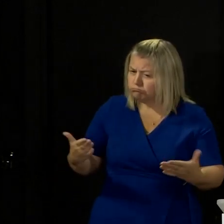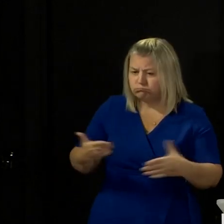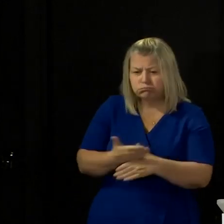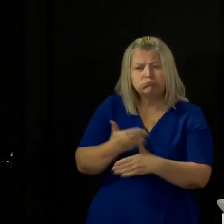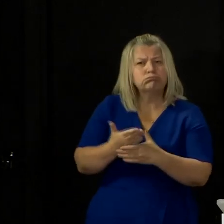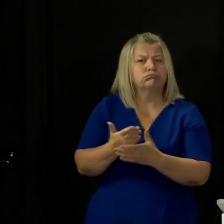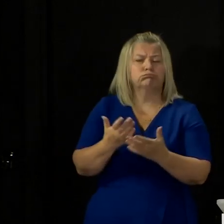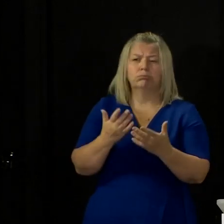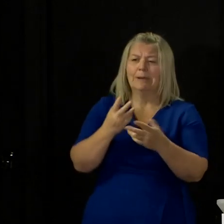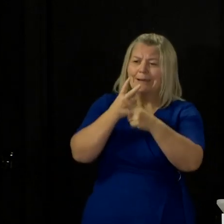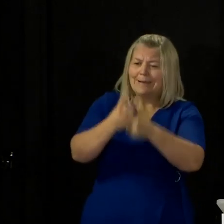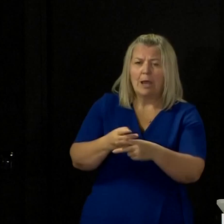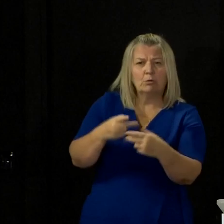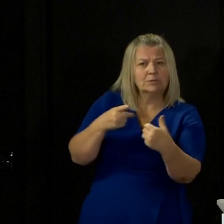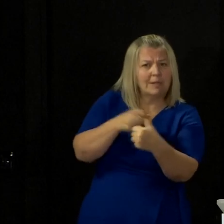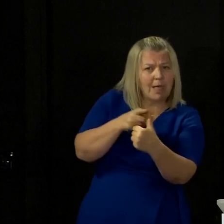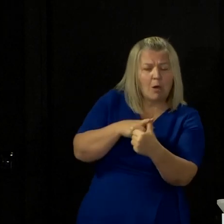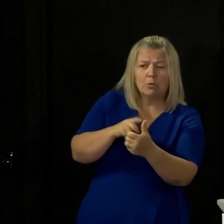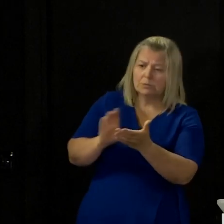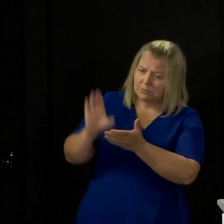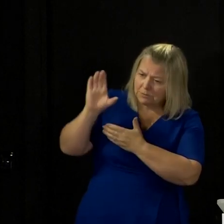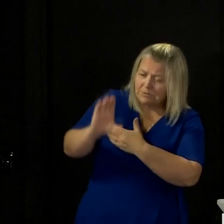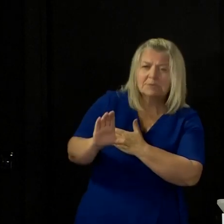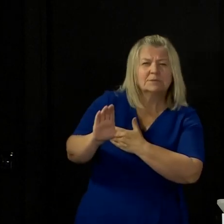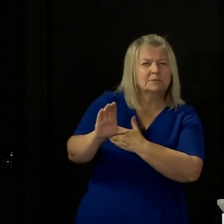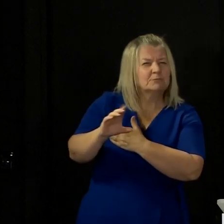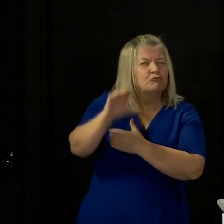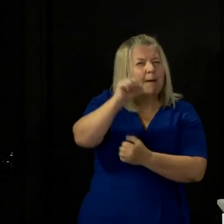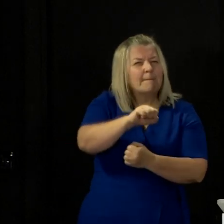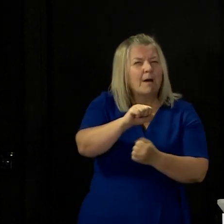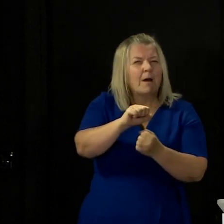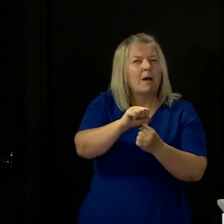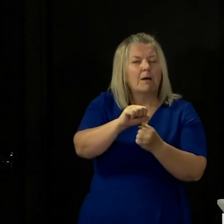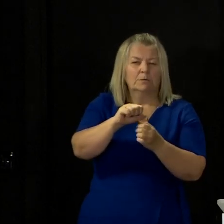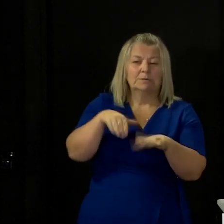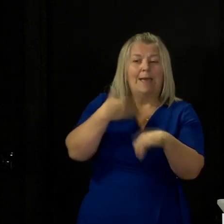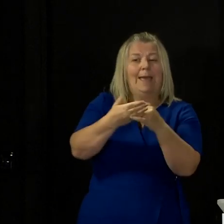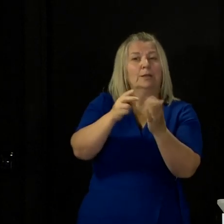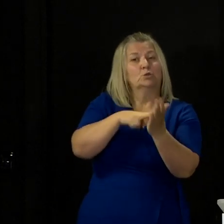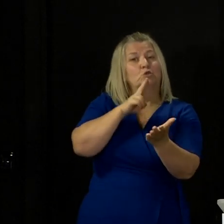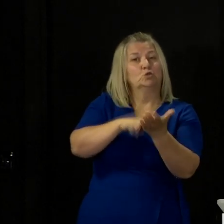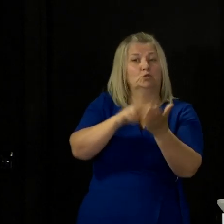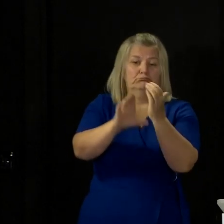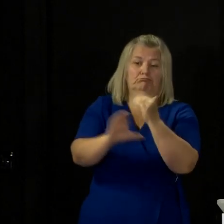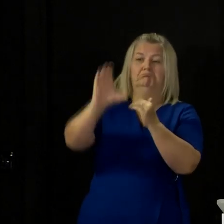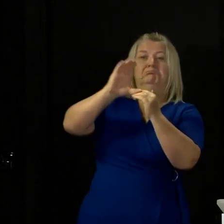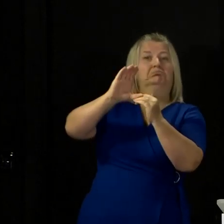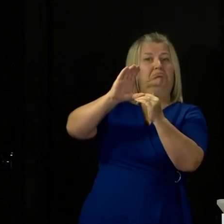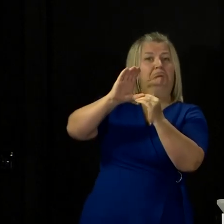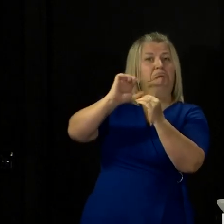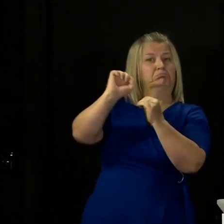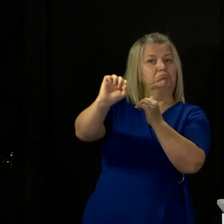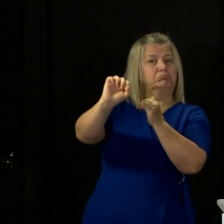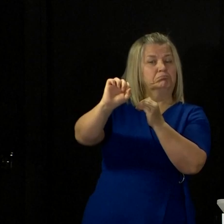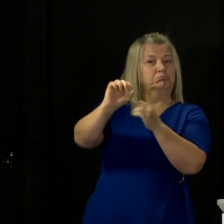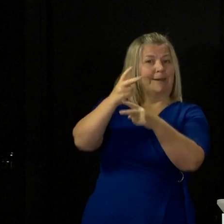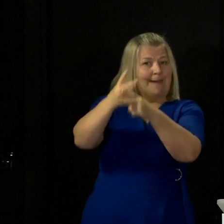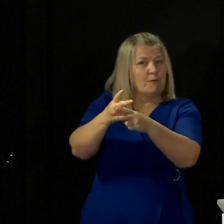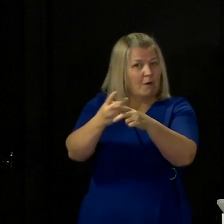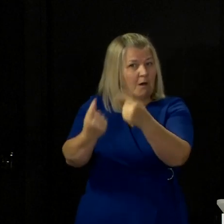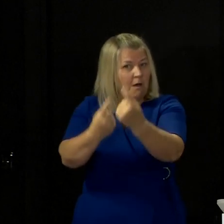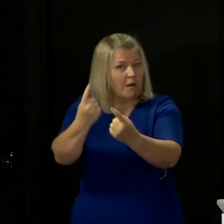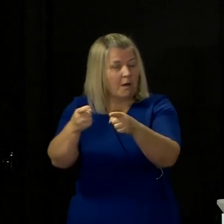carers allowance supplement we already pay and the additional supplement that will be paid at the end of June to carers in recognition of